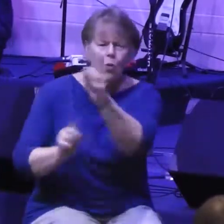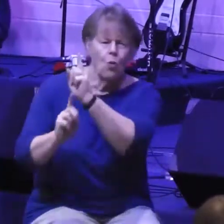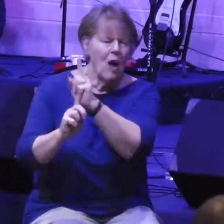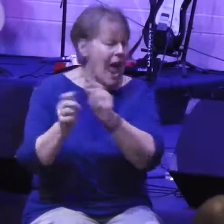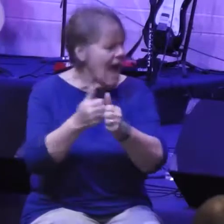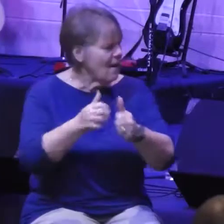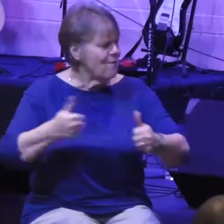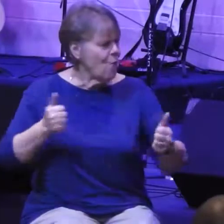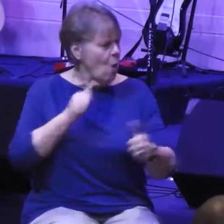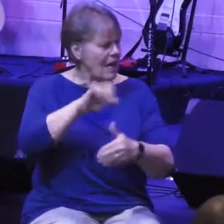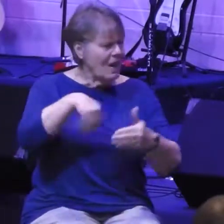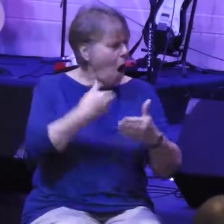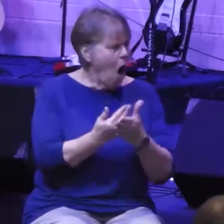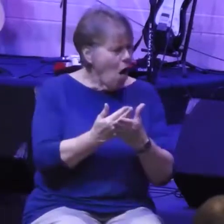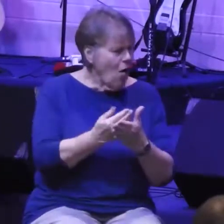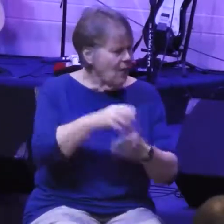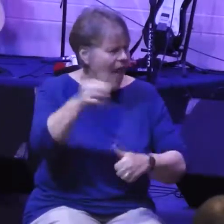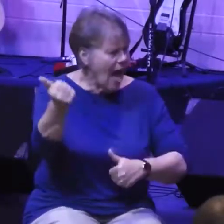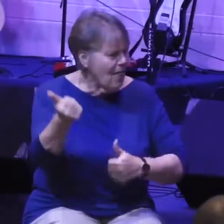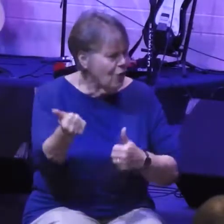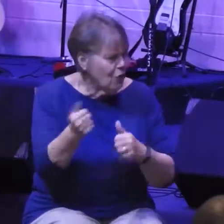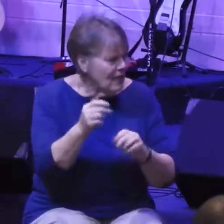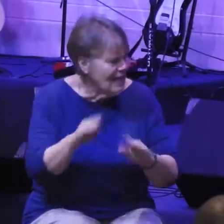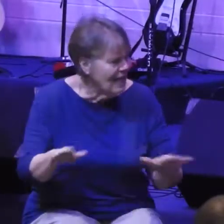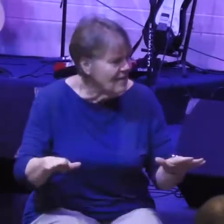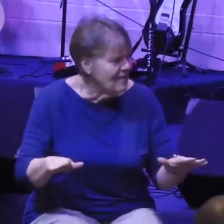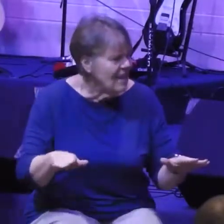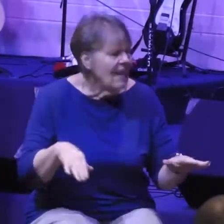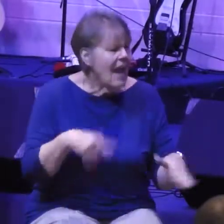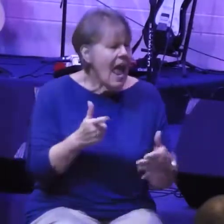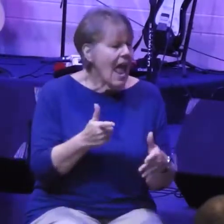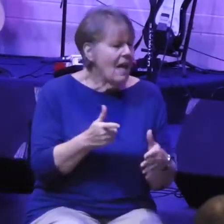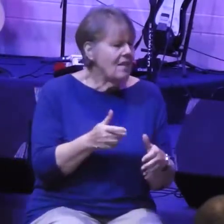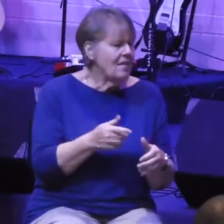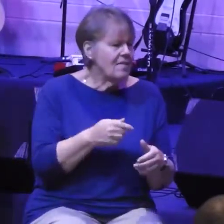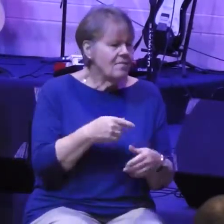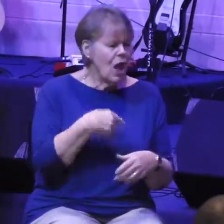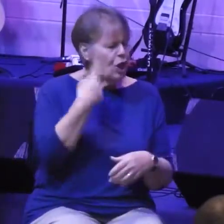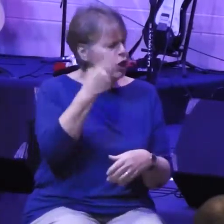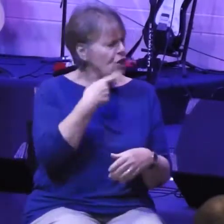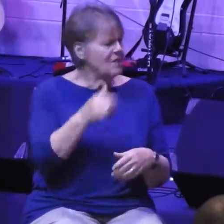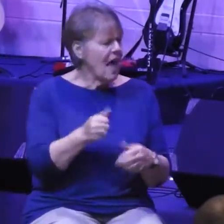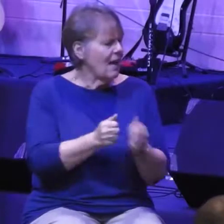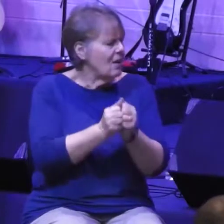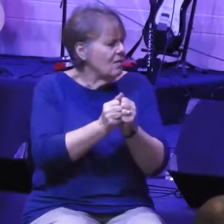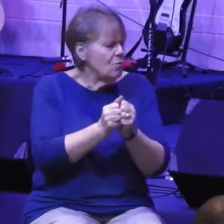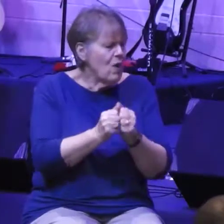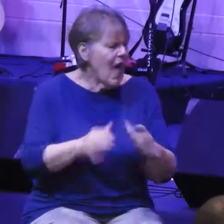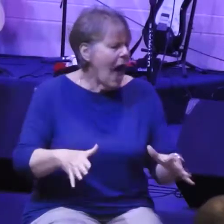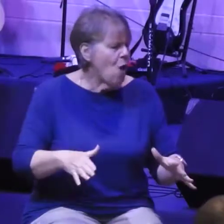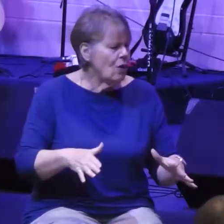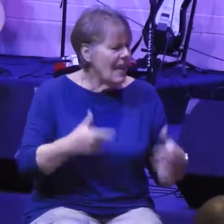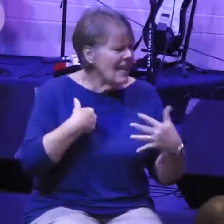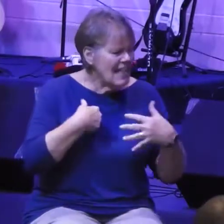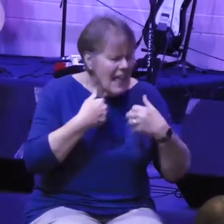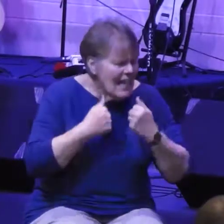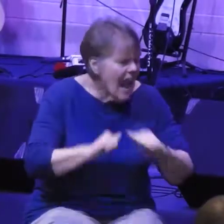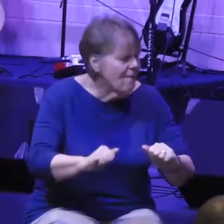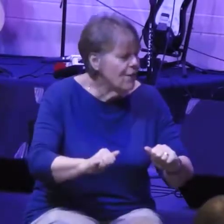opponents and apparently effortlessly waltz into the bank every time. And I always remember thinking to myself, I wish I